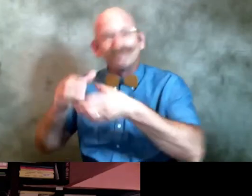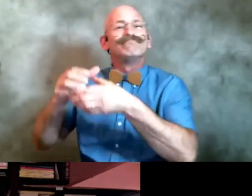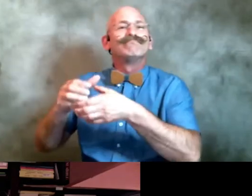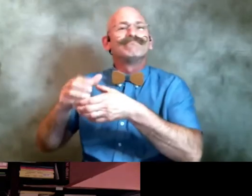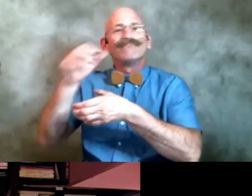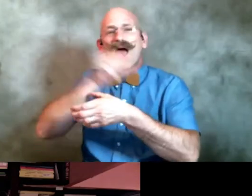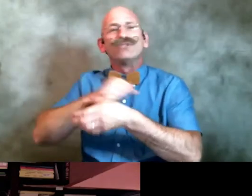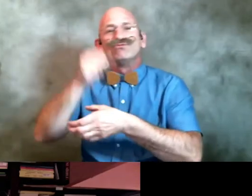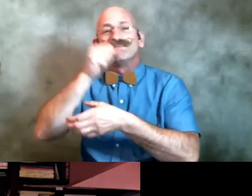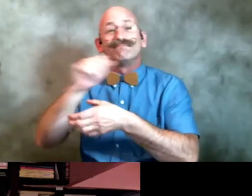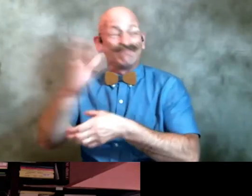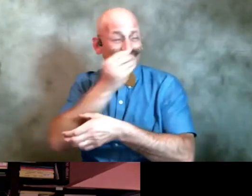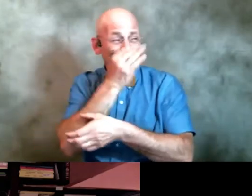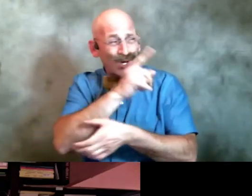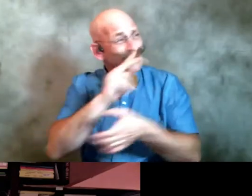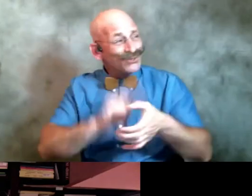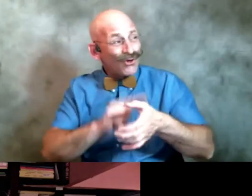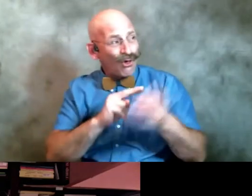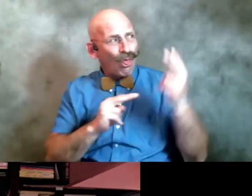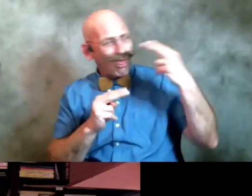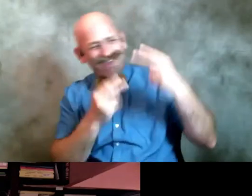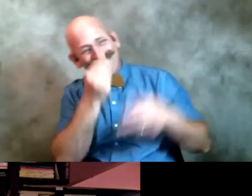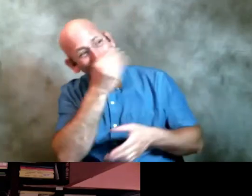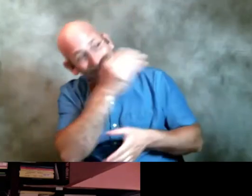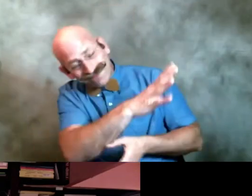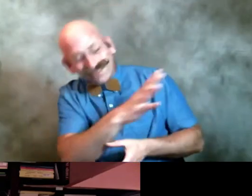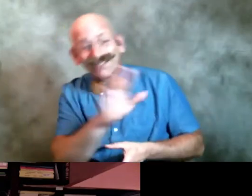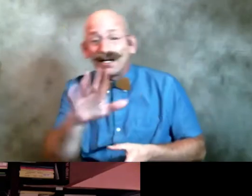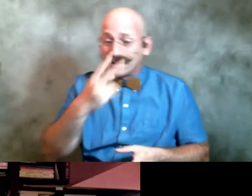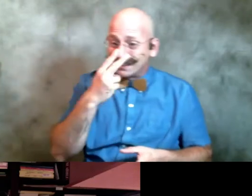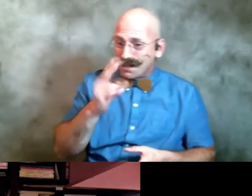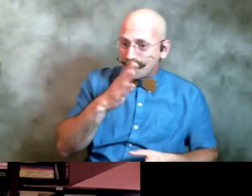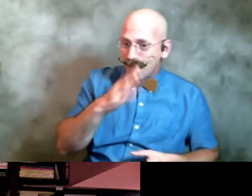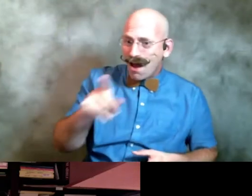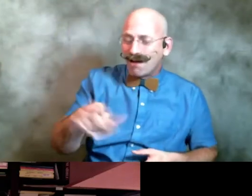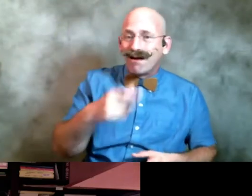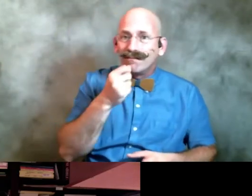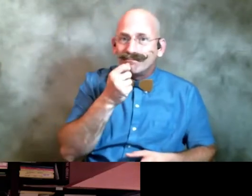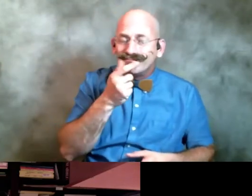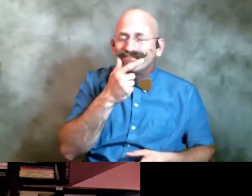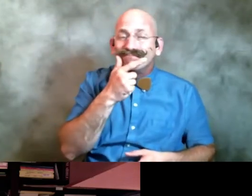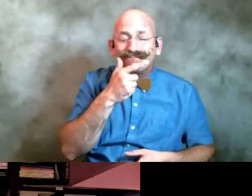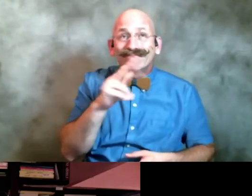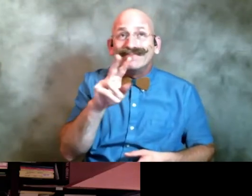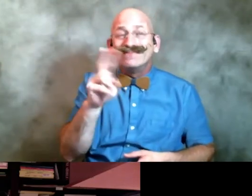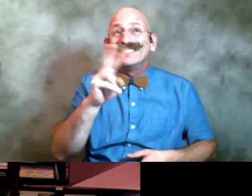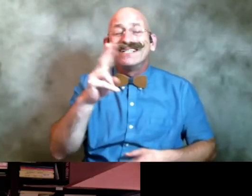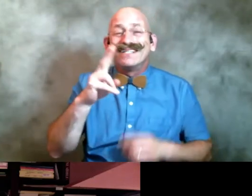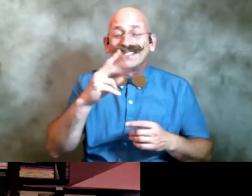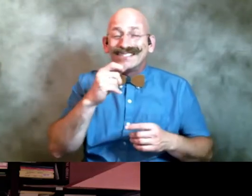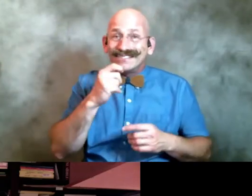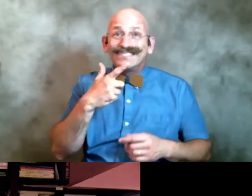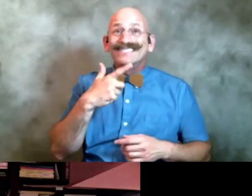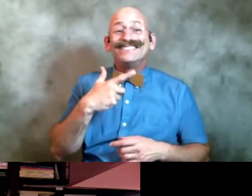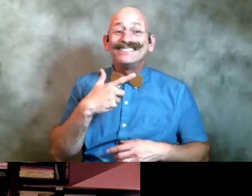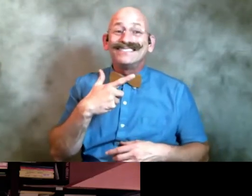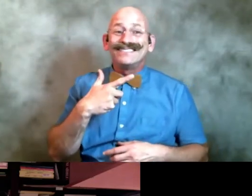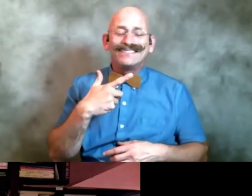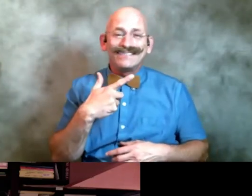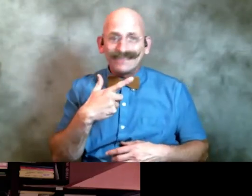the nurse's disapproval to see her half live mouth quirk up in a checkmark smile